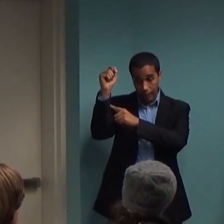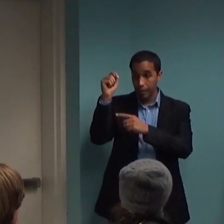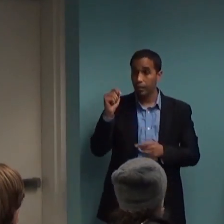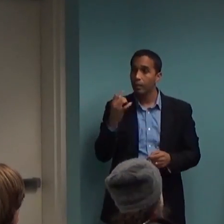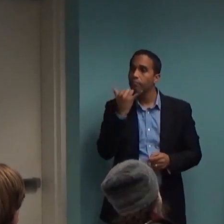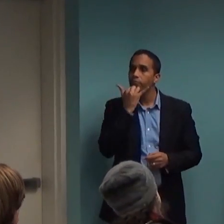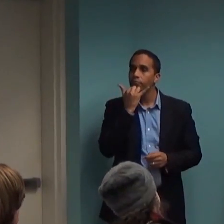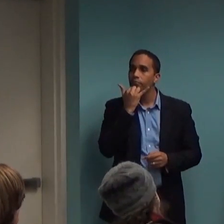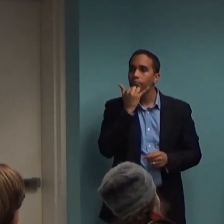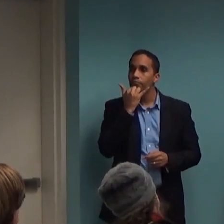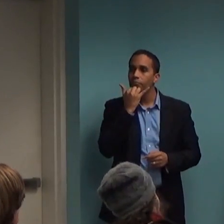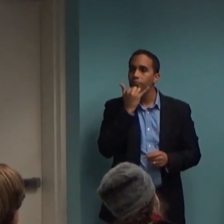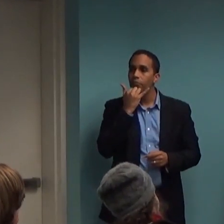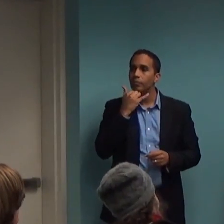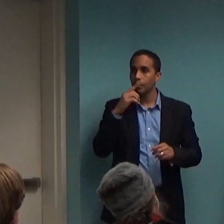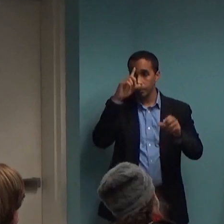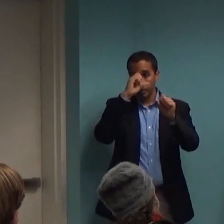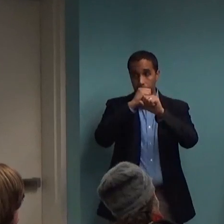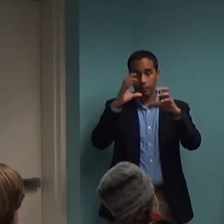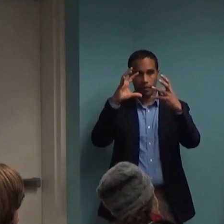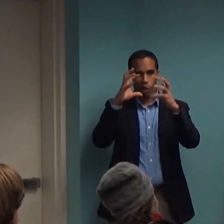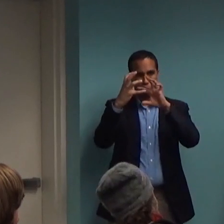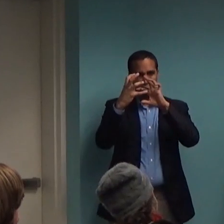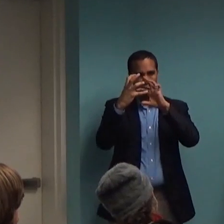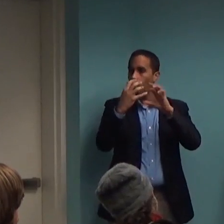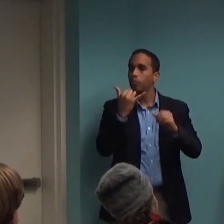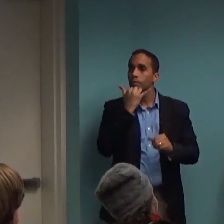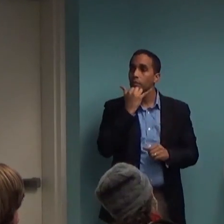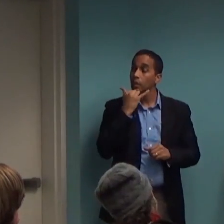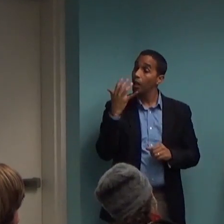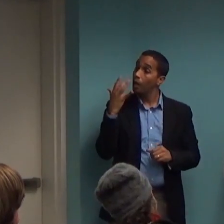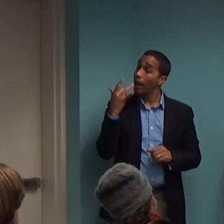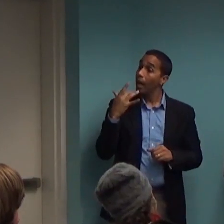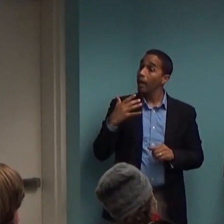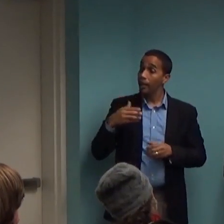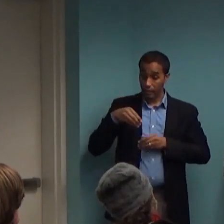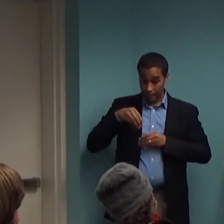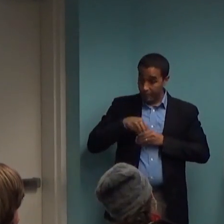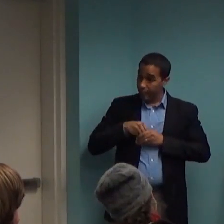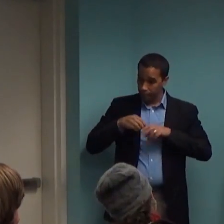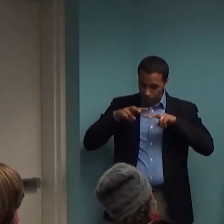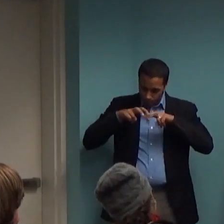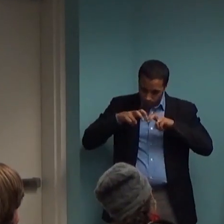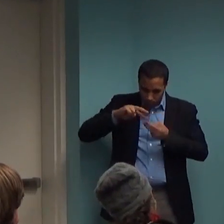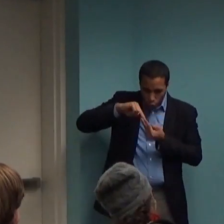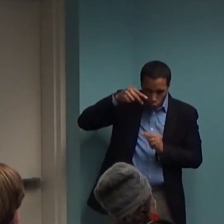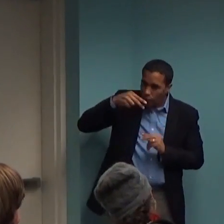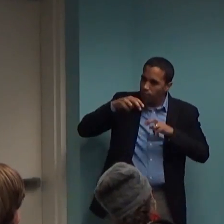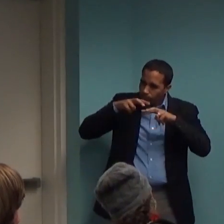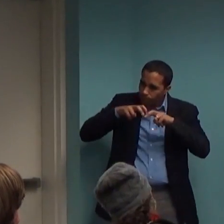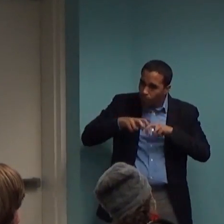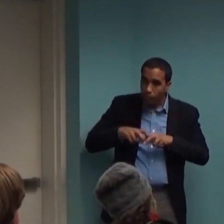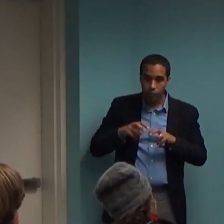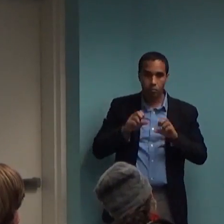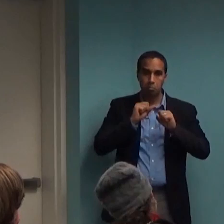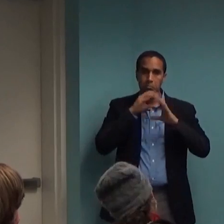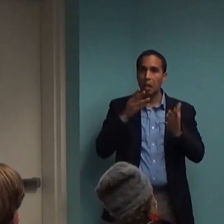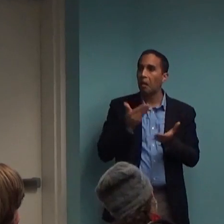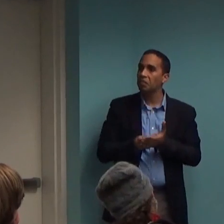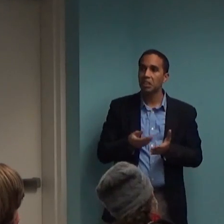it comes to the biological model. And we know this because the gene studies that there is one genetic study that was done where it was with